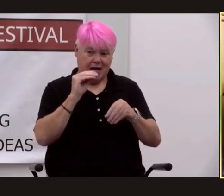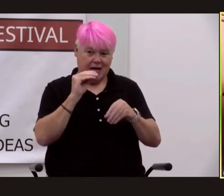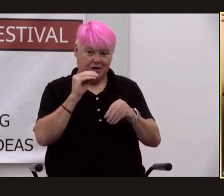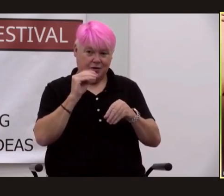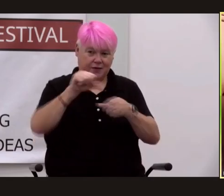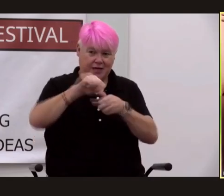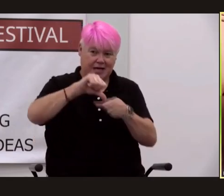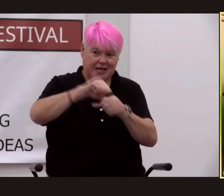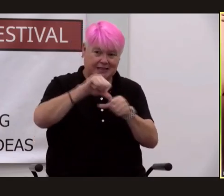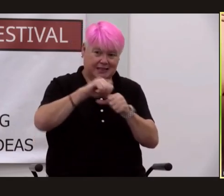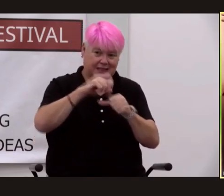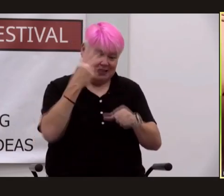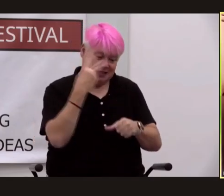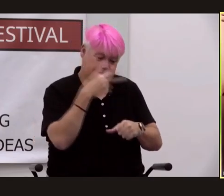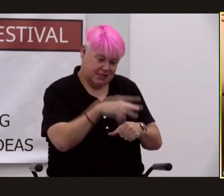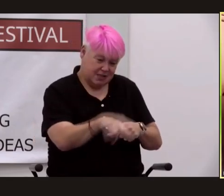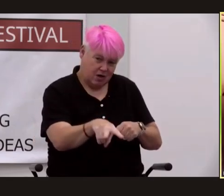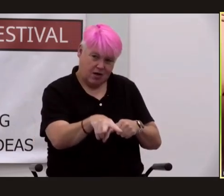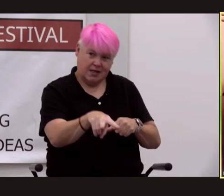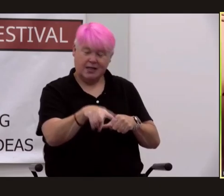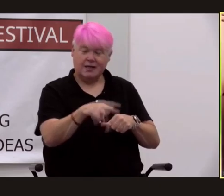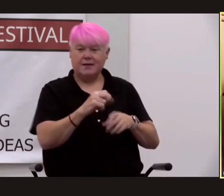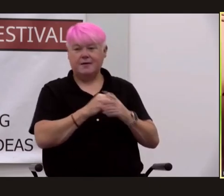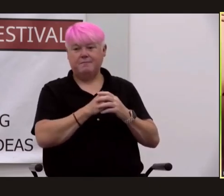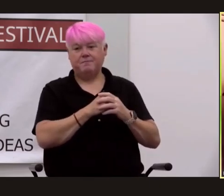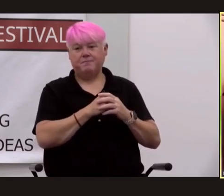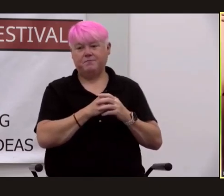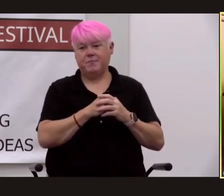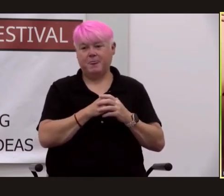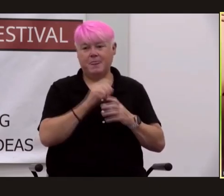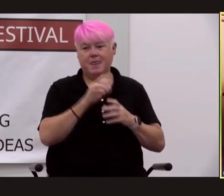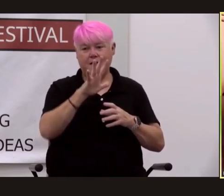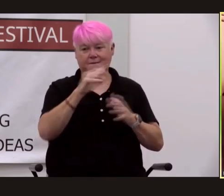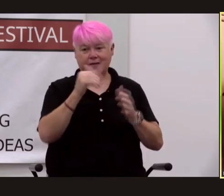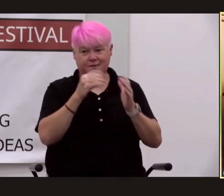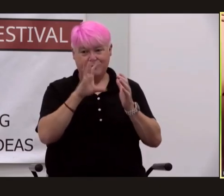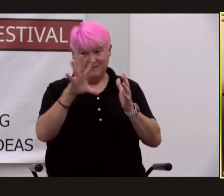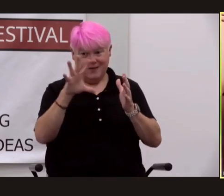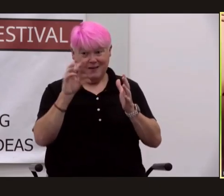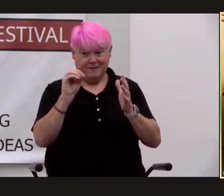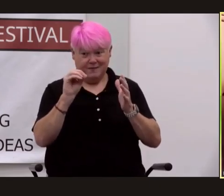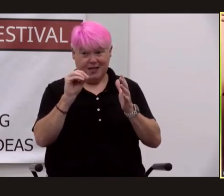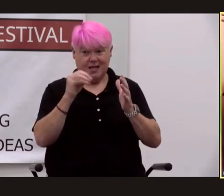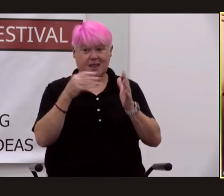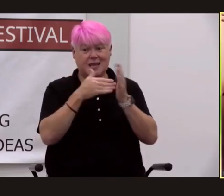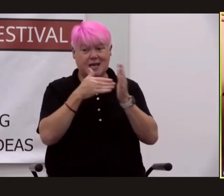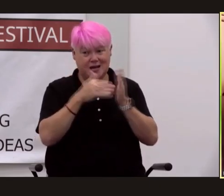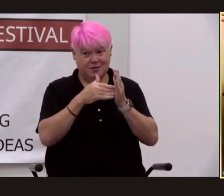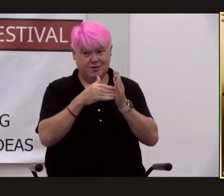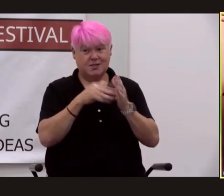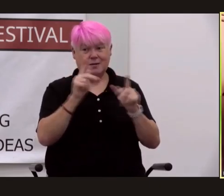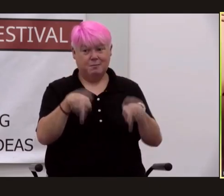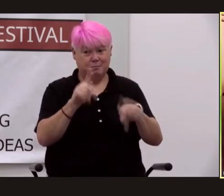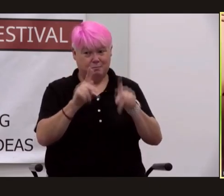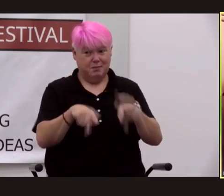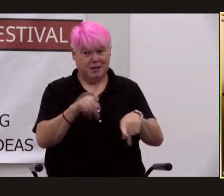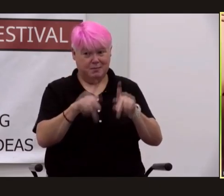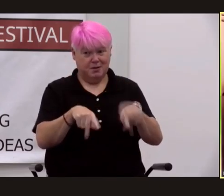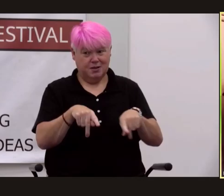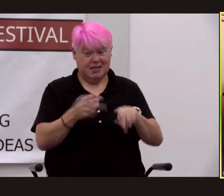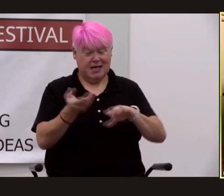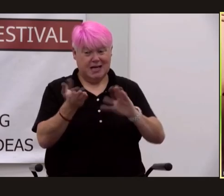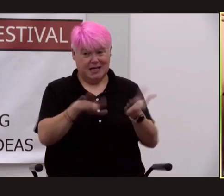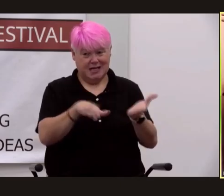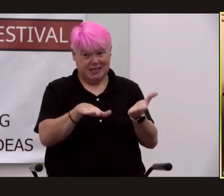visible secondary target nagasaki 50 000 people died that day 80 000 three days earlier 50